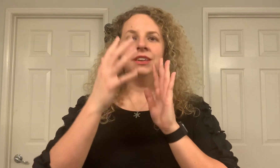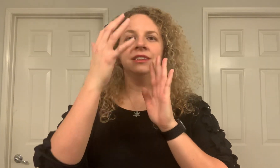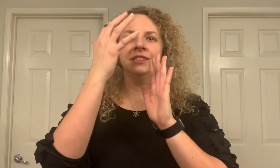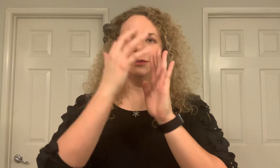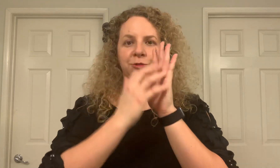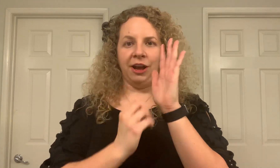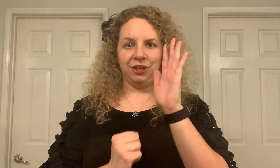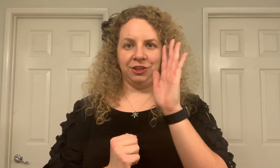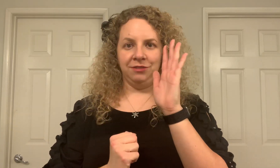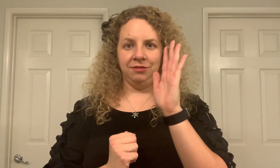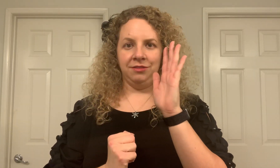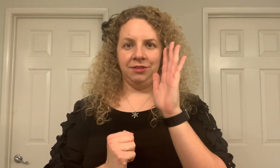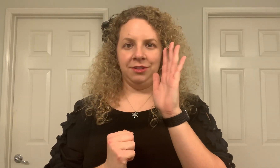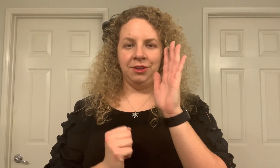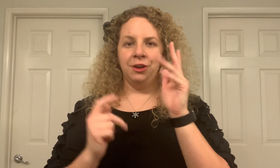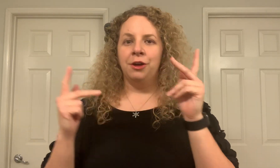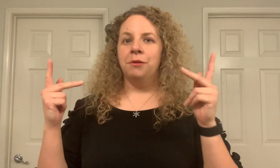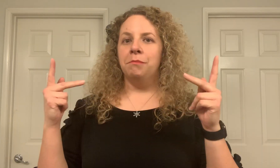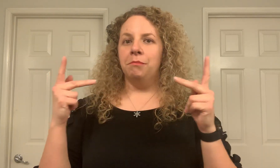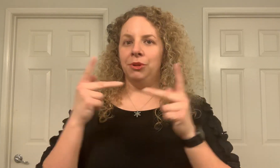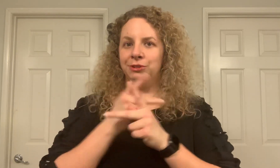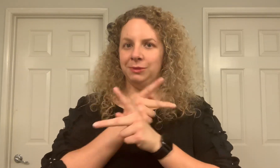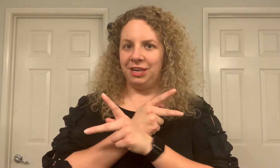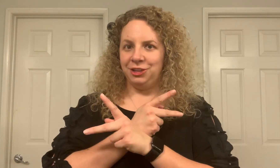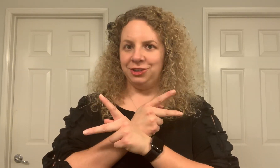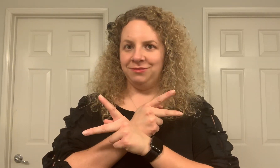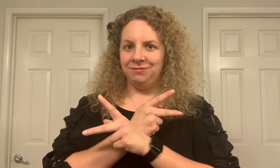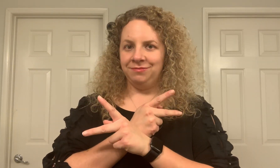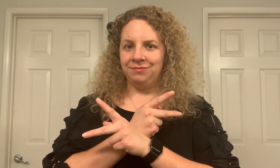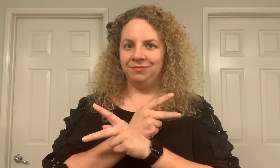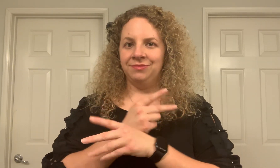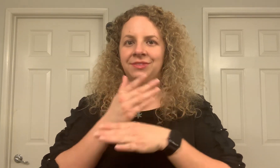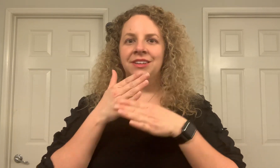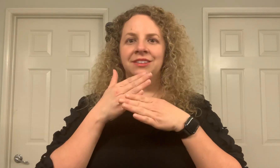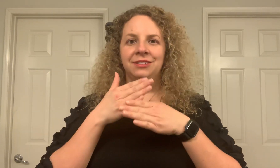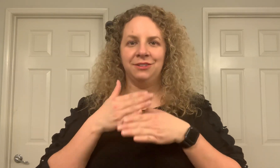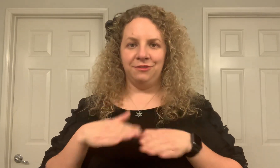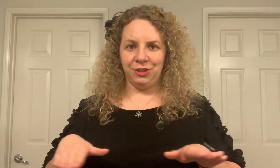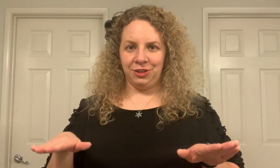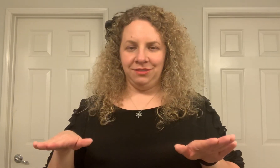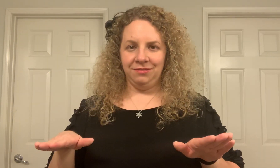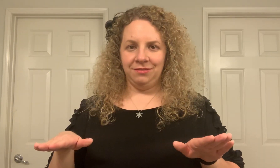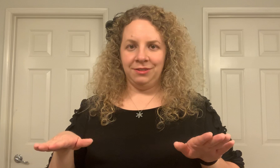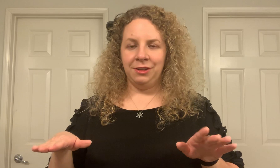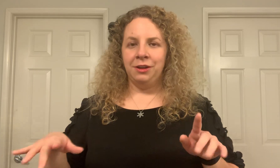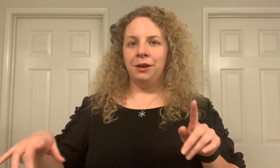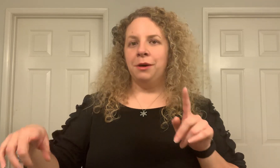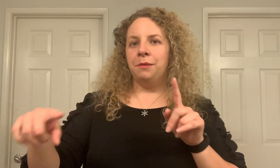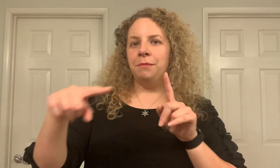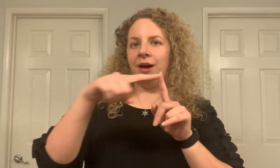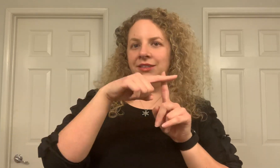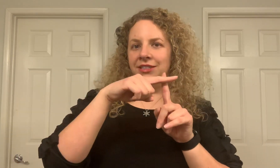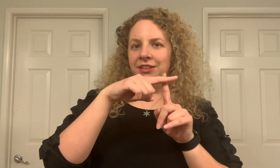subtraction, multiplication, division, positive